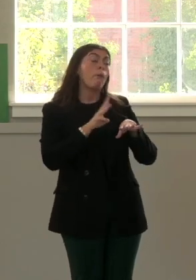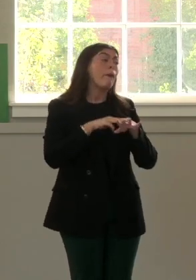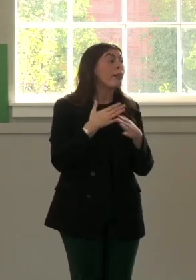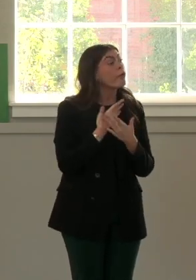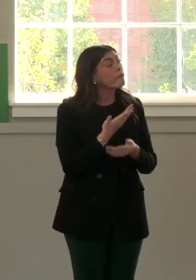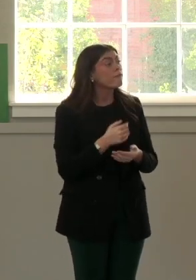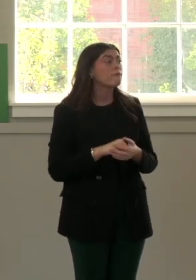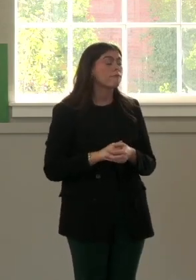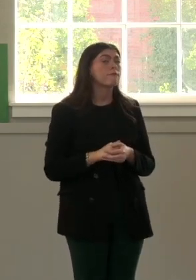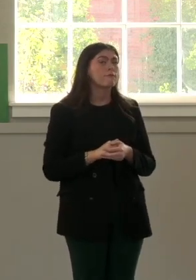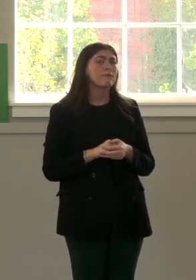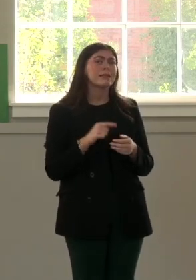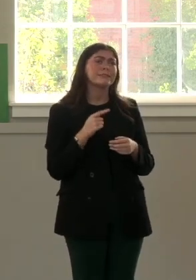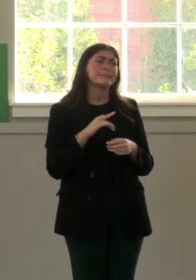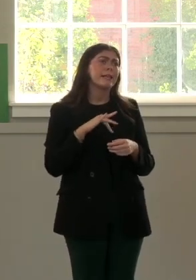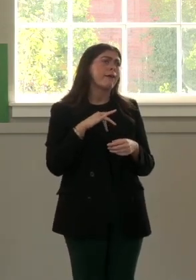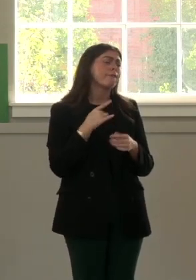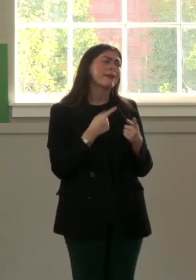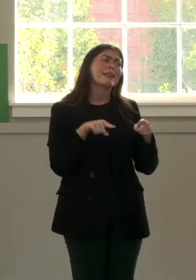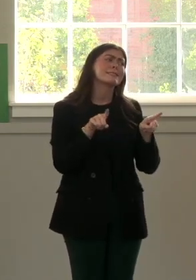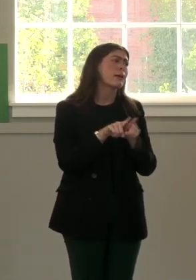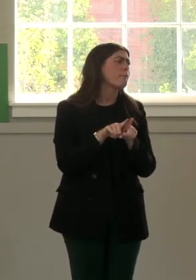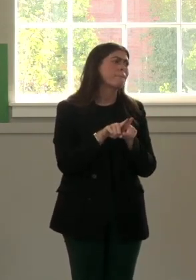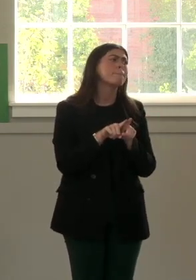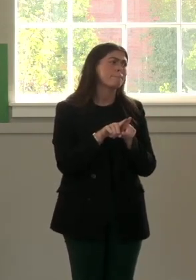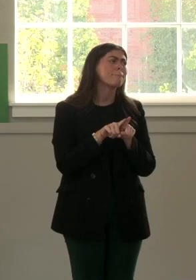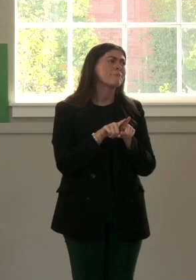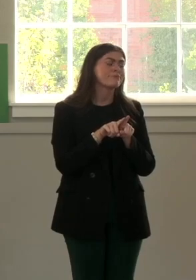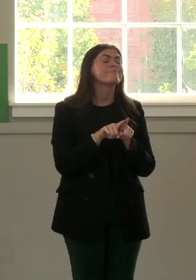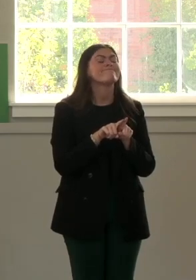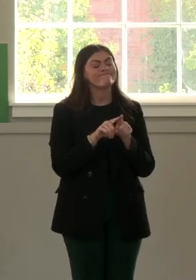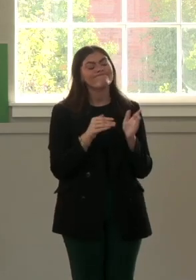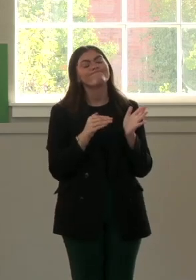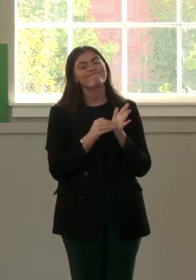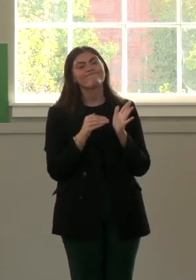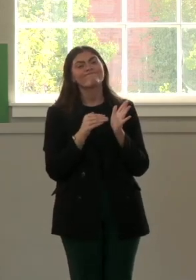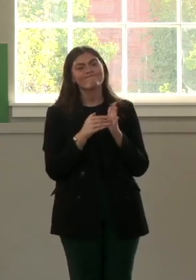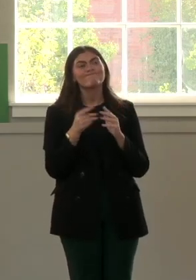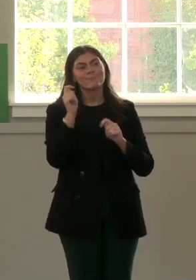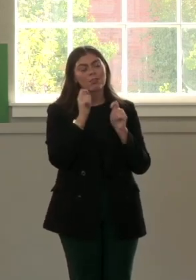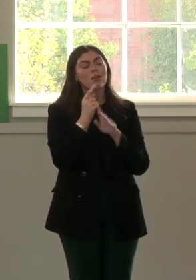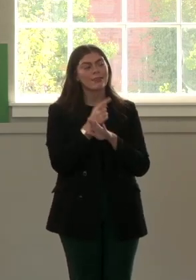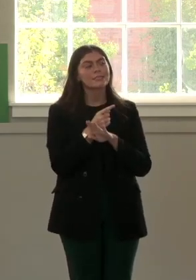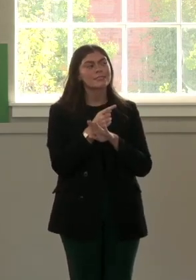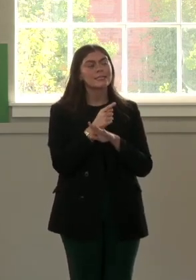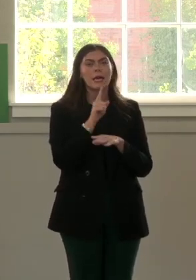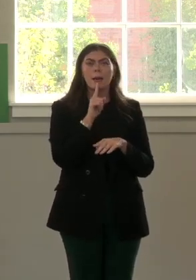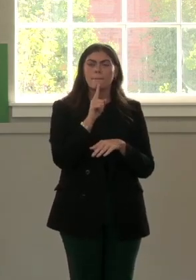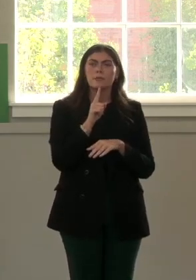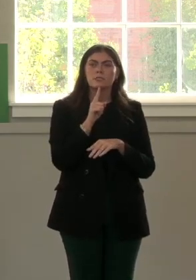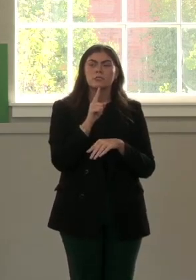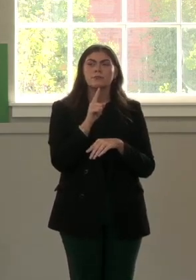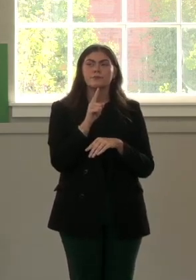I said, I see it. She did exactly the same. I just said, well, I thought so. But within that time,